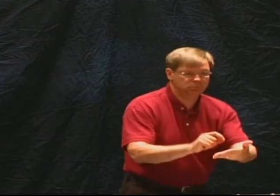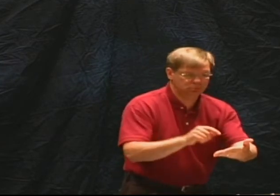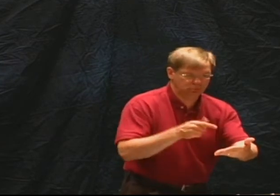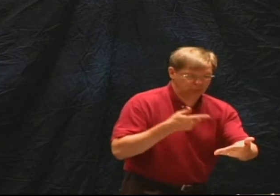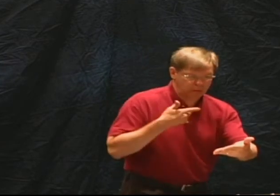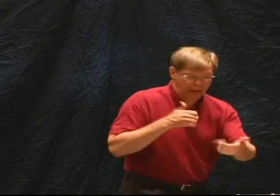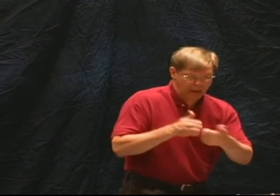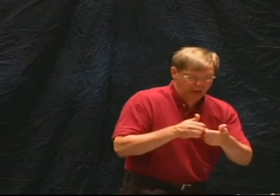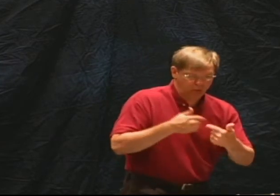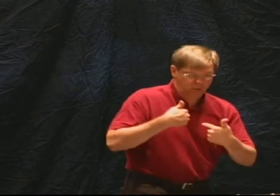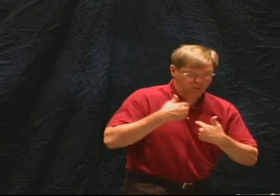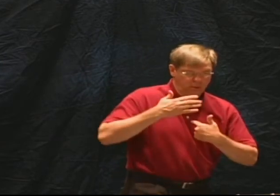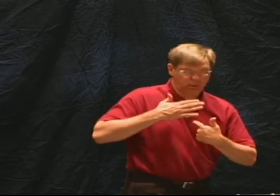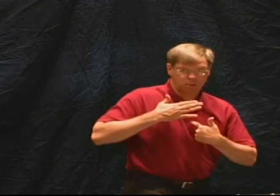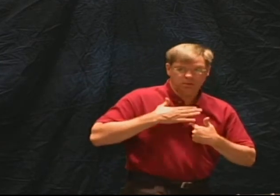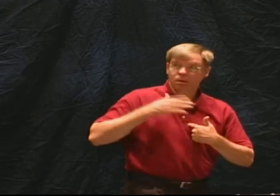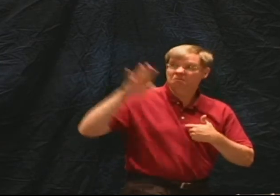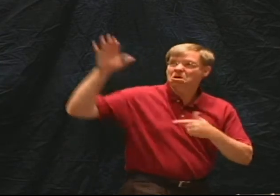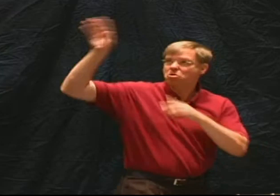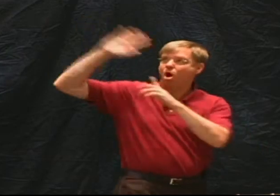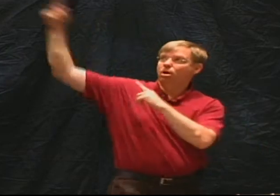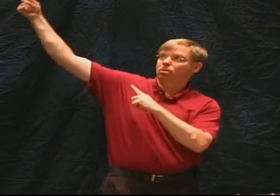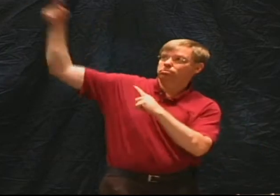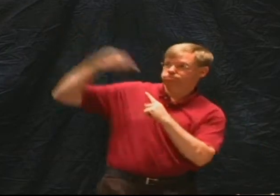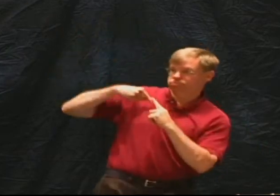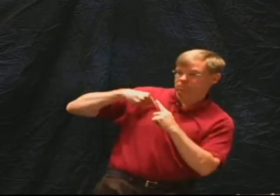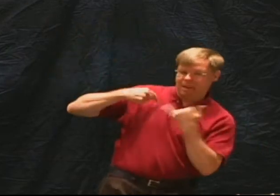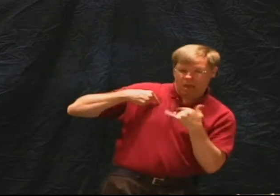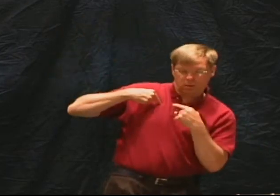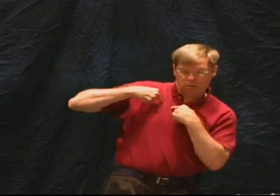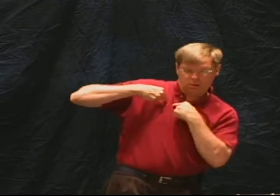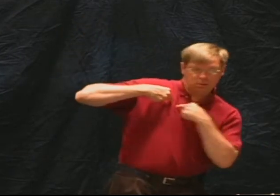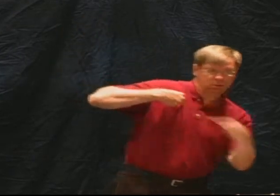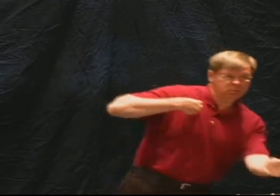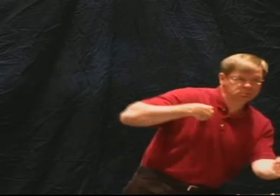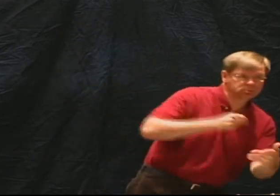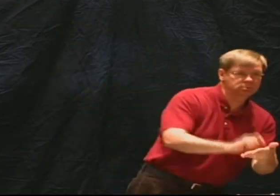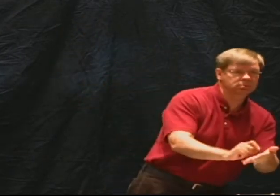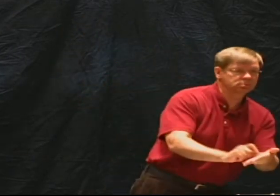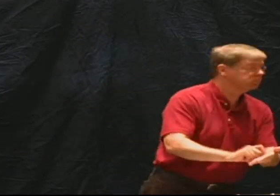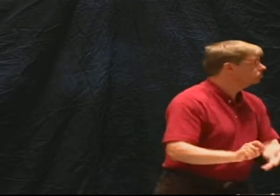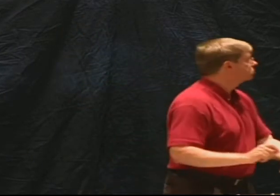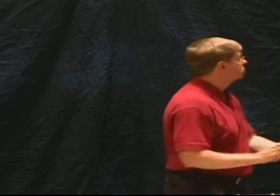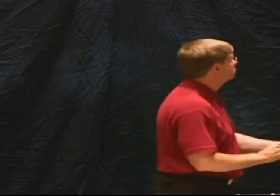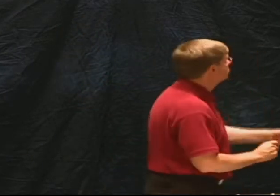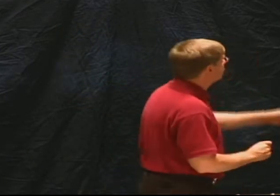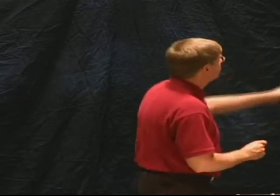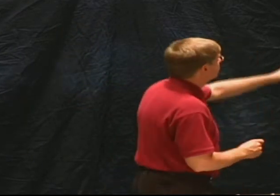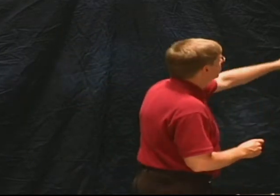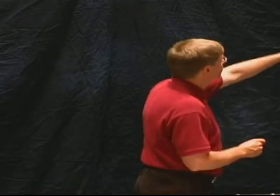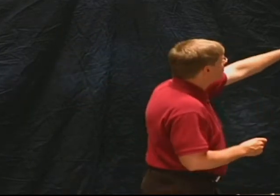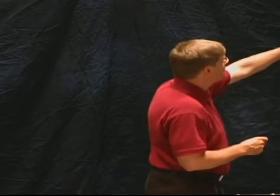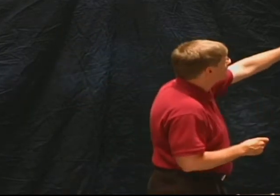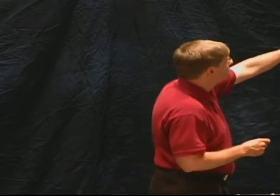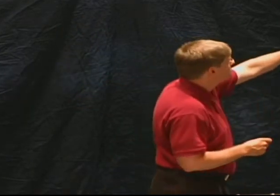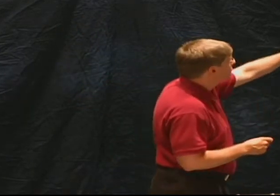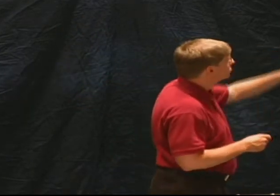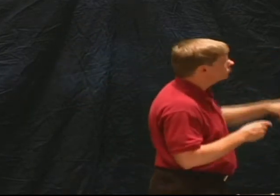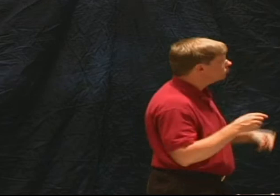How is it that God works in the writer and then the writer produces